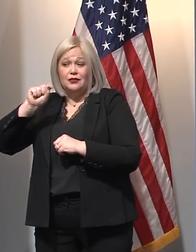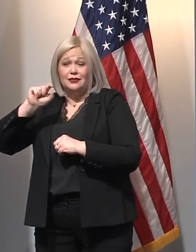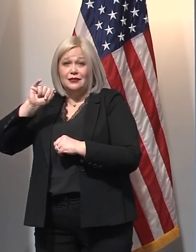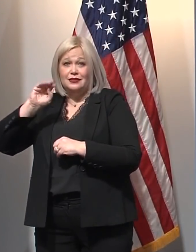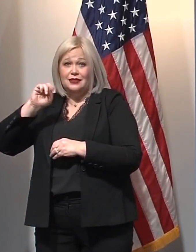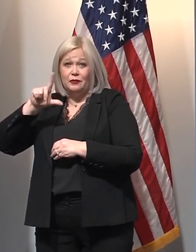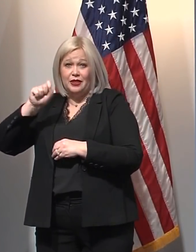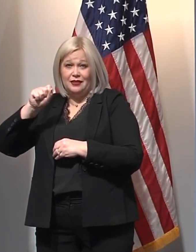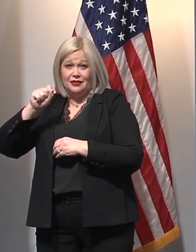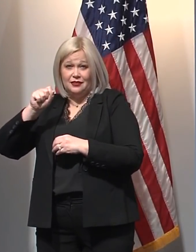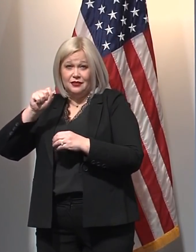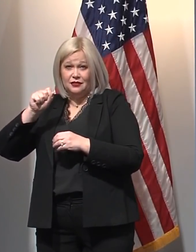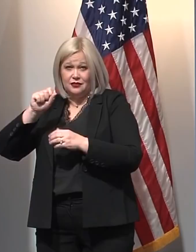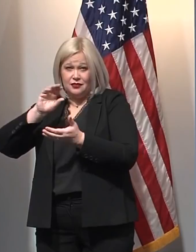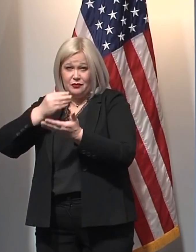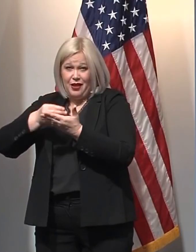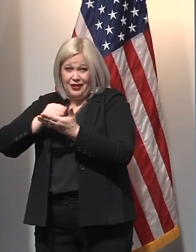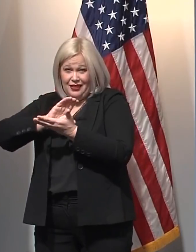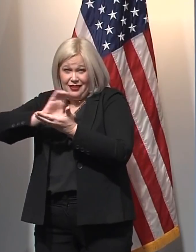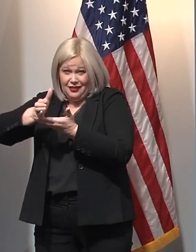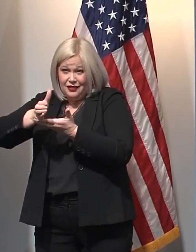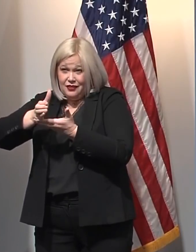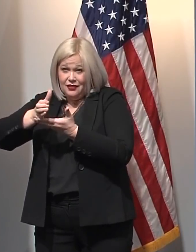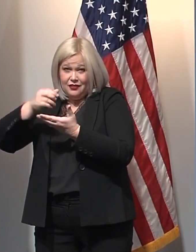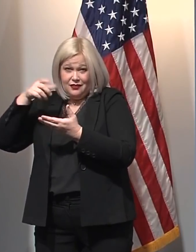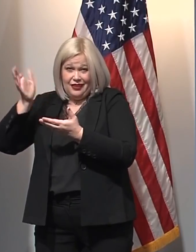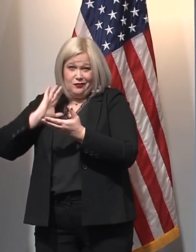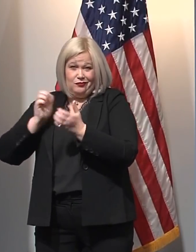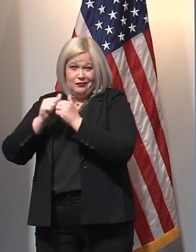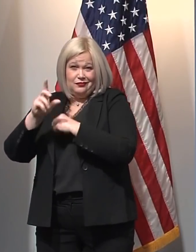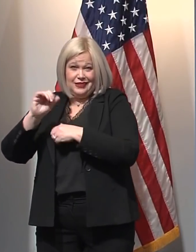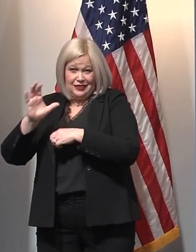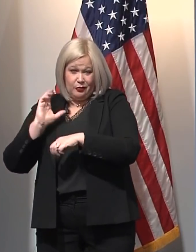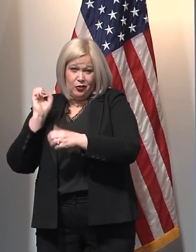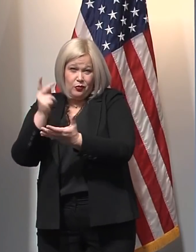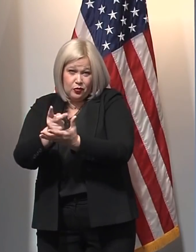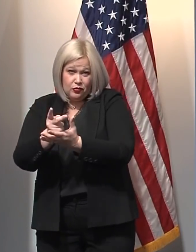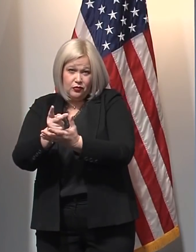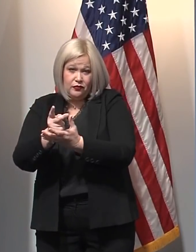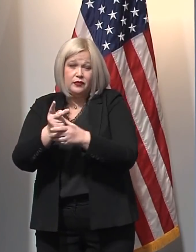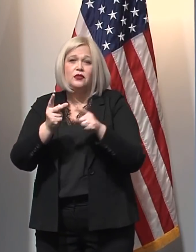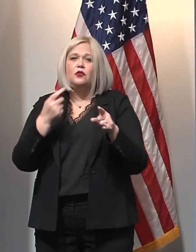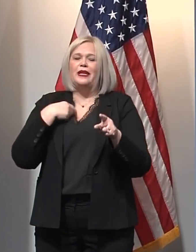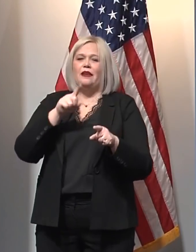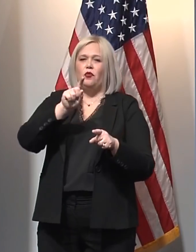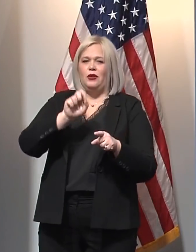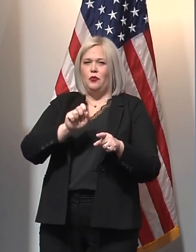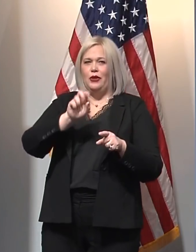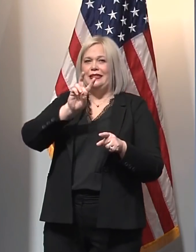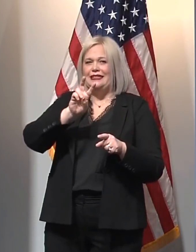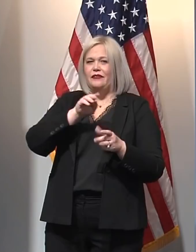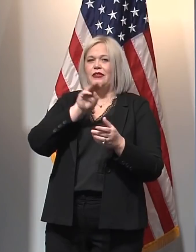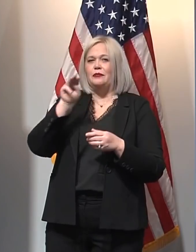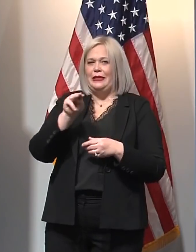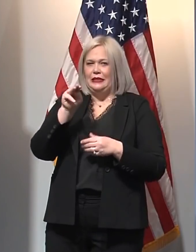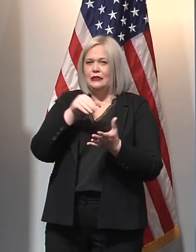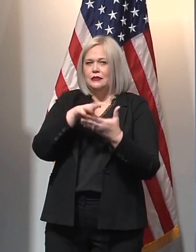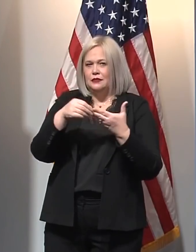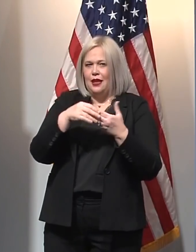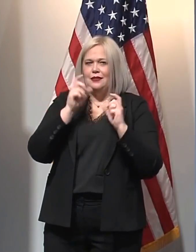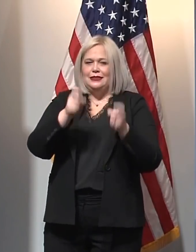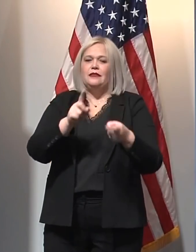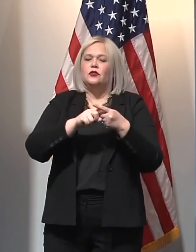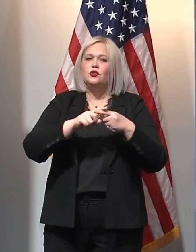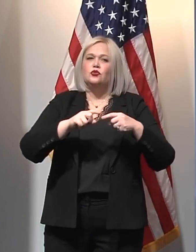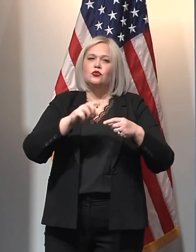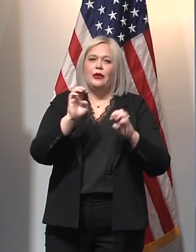approved in December, Michigan received nearly 1.7 billion dollars through elementary and secondary school